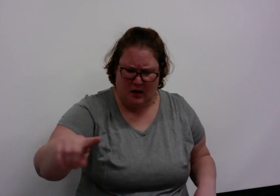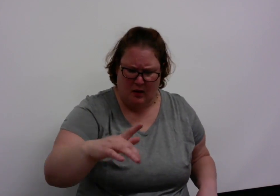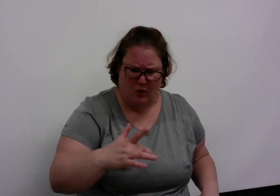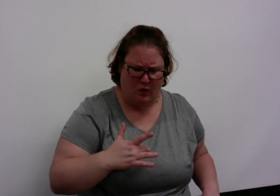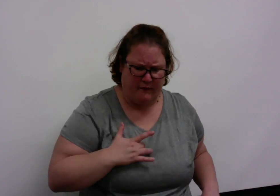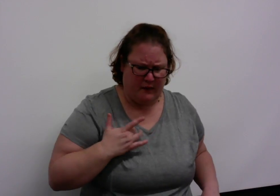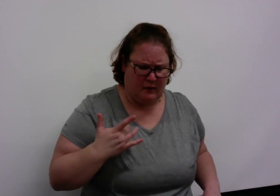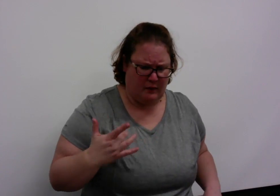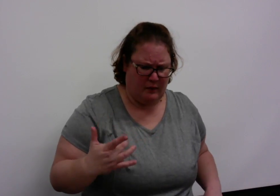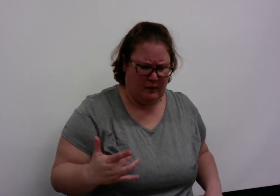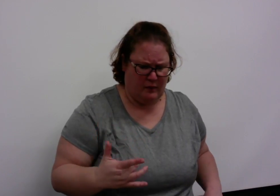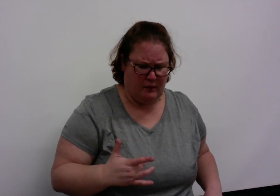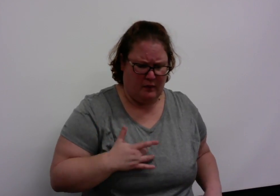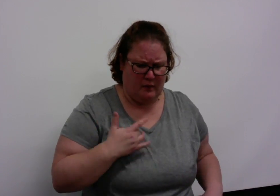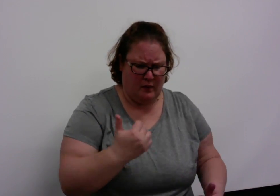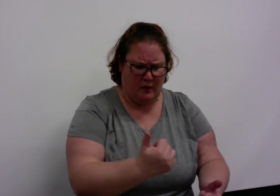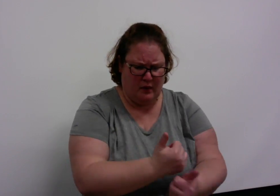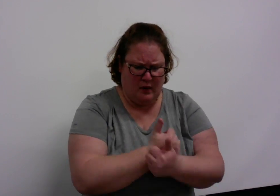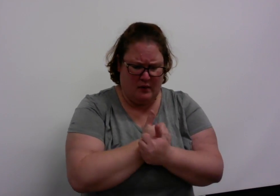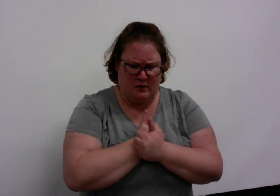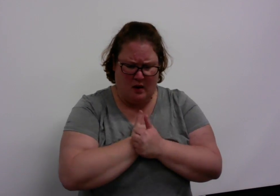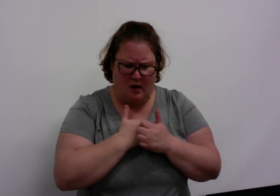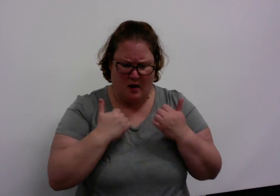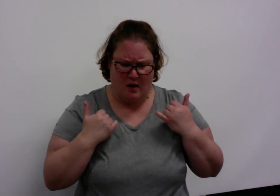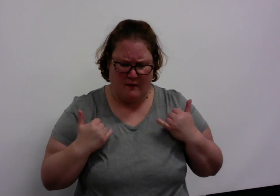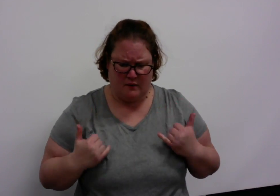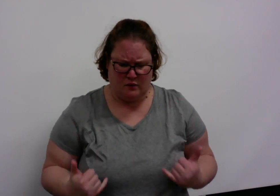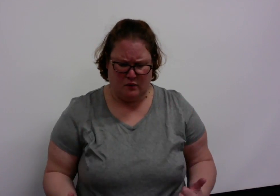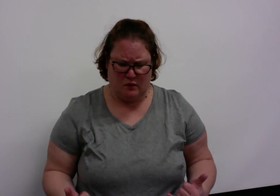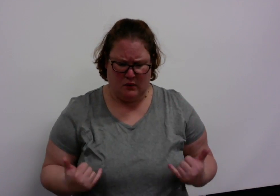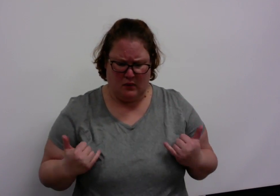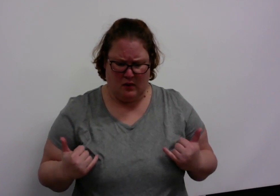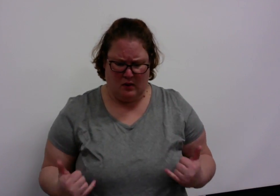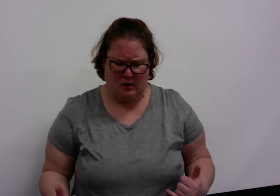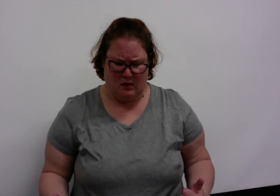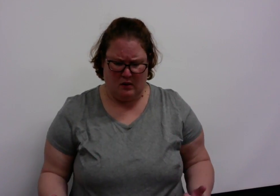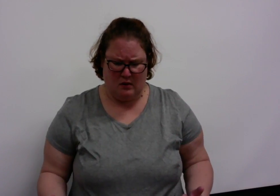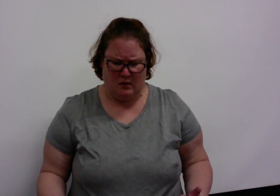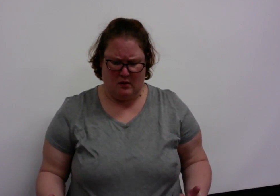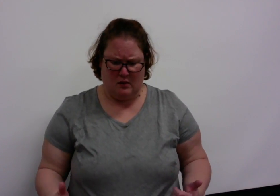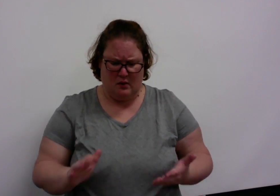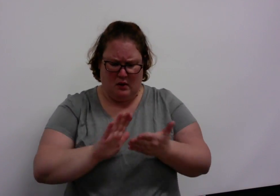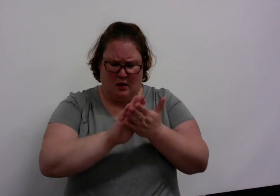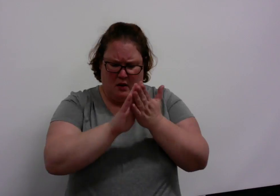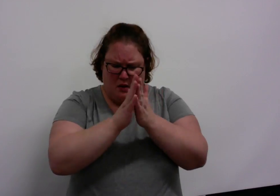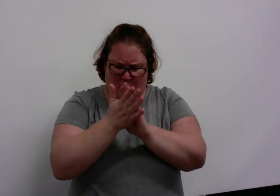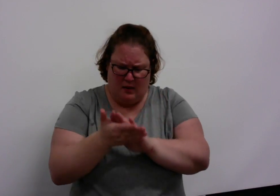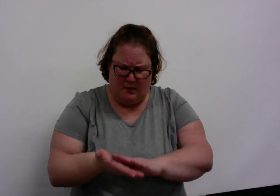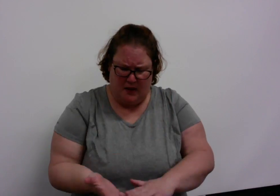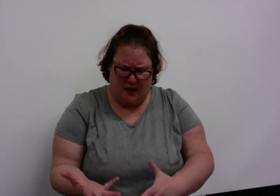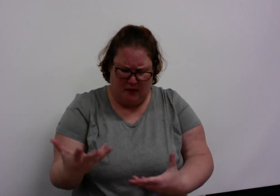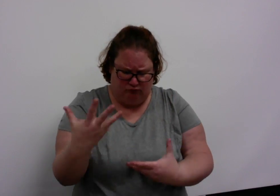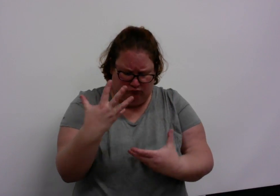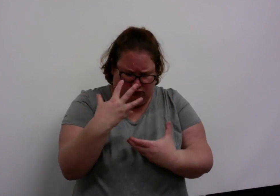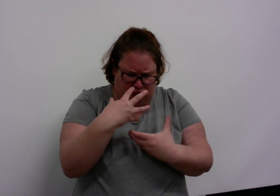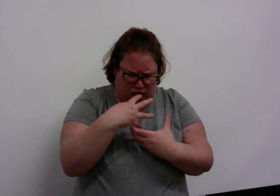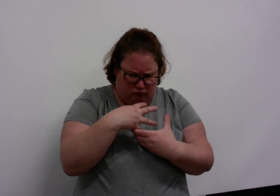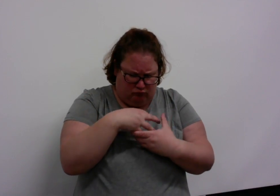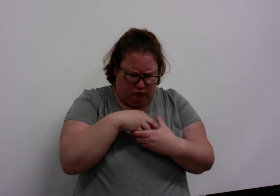Can you feel the love tonight, the